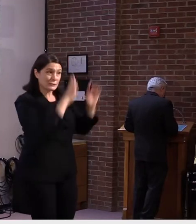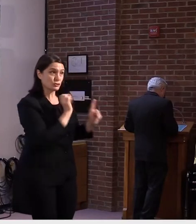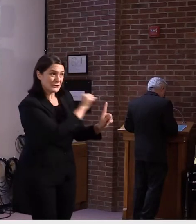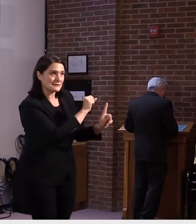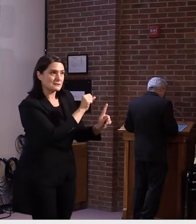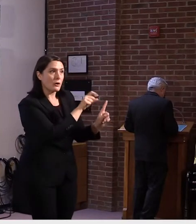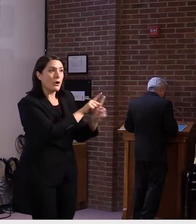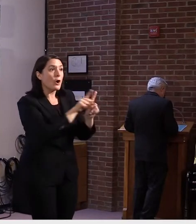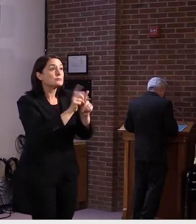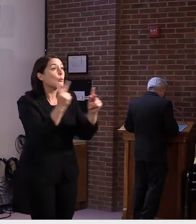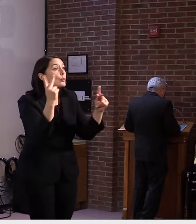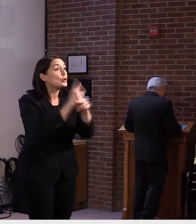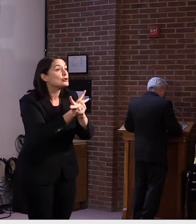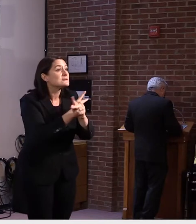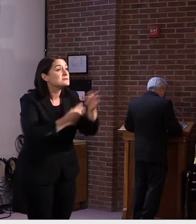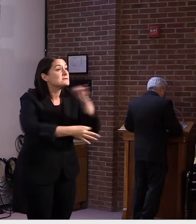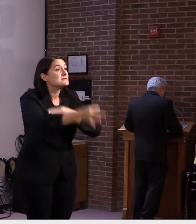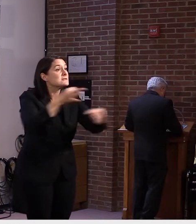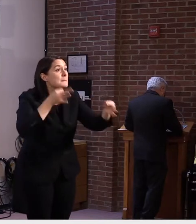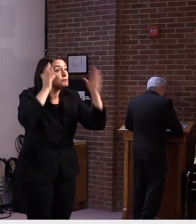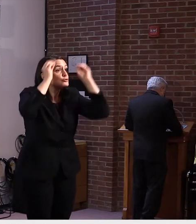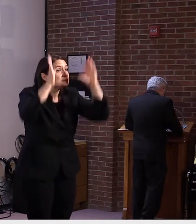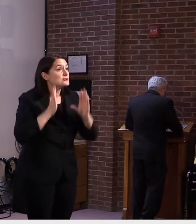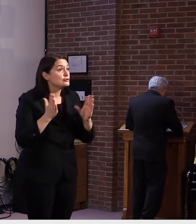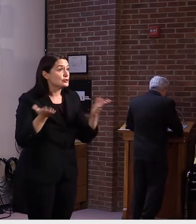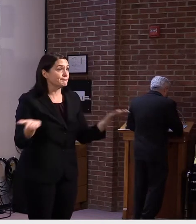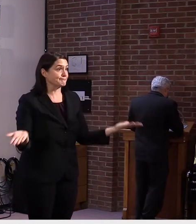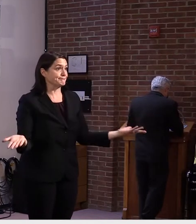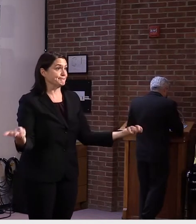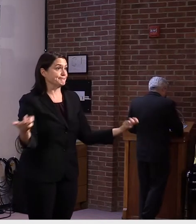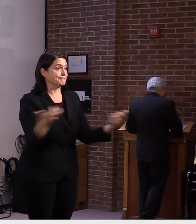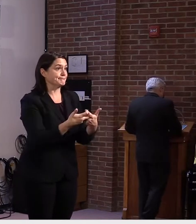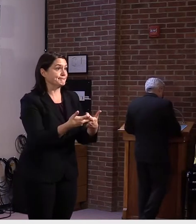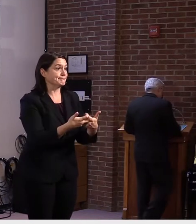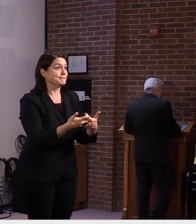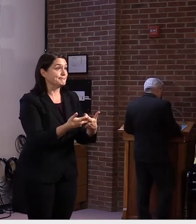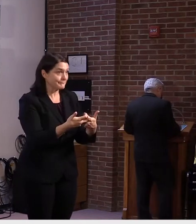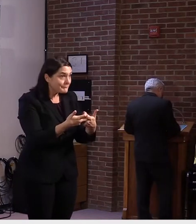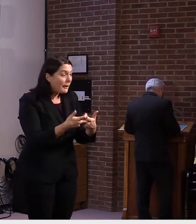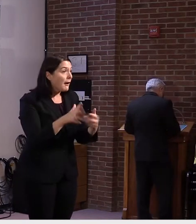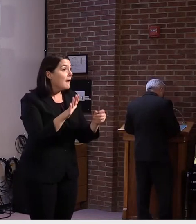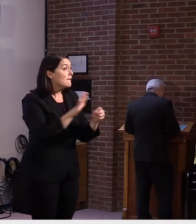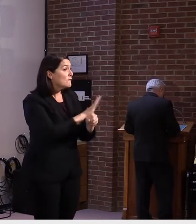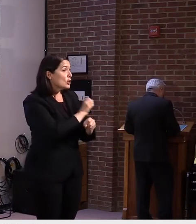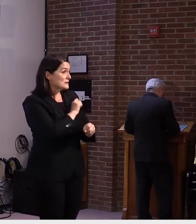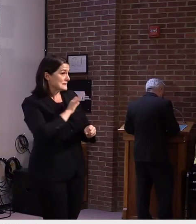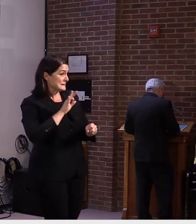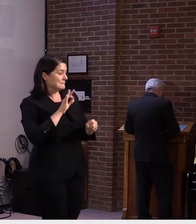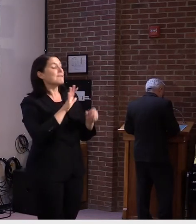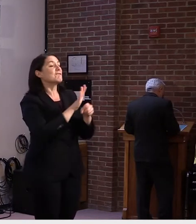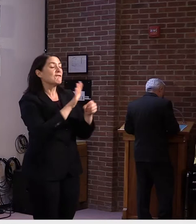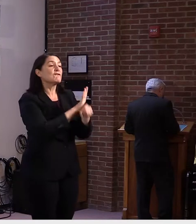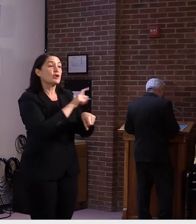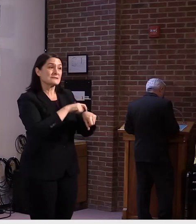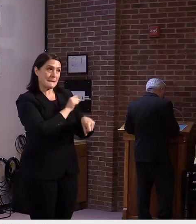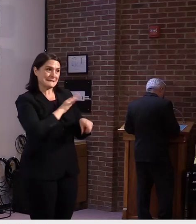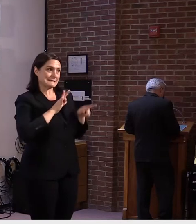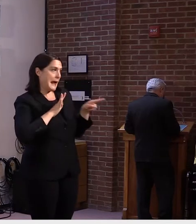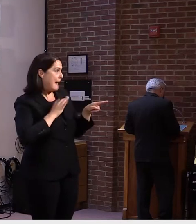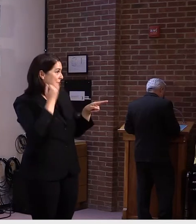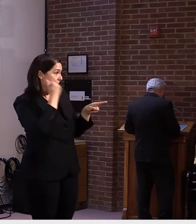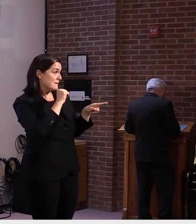in the fall because they've told their full-time staffers that they absolutely don't want them coming to school if they're not feeling well.